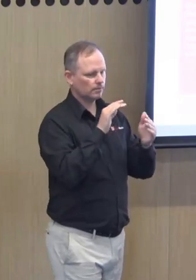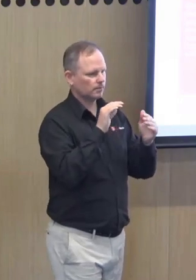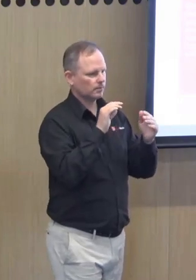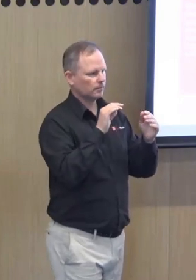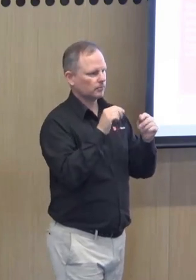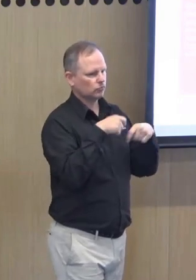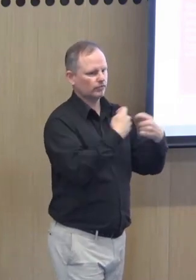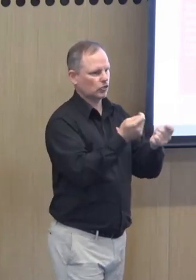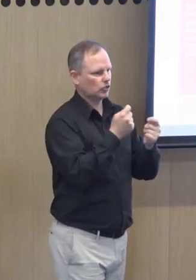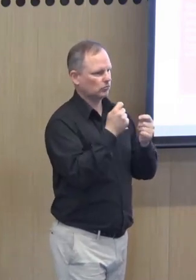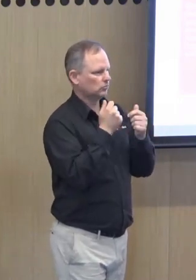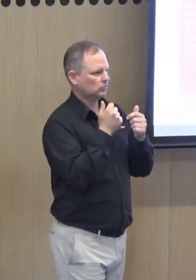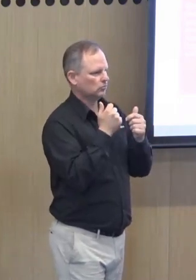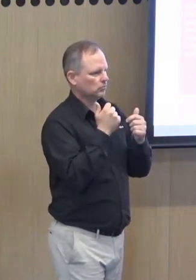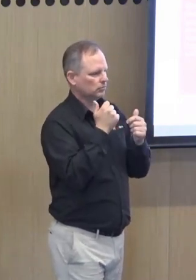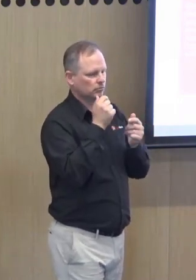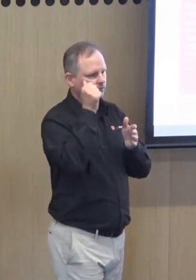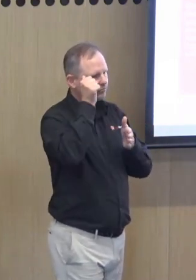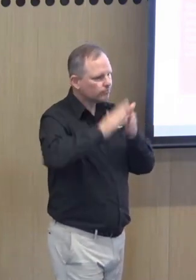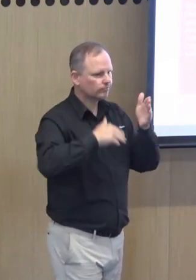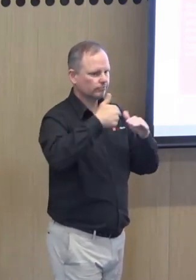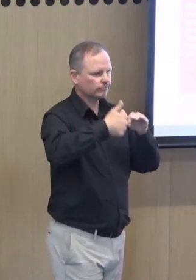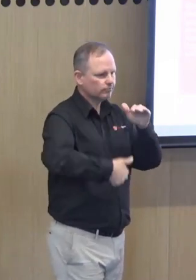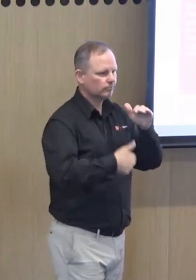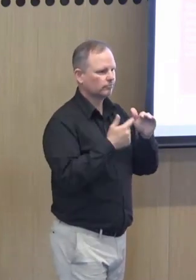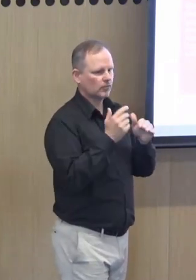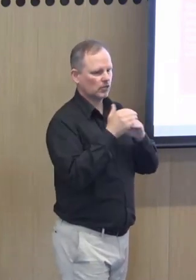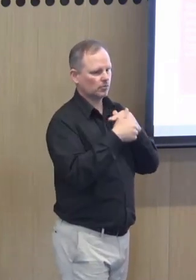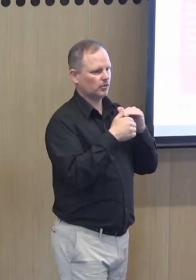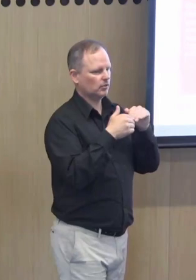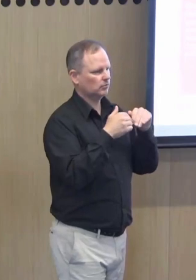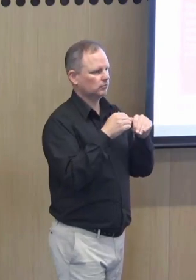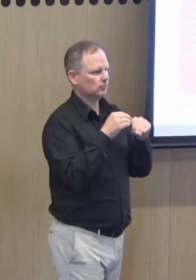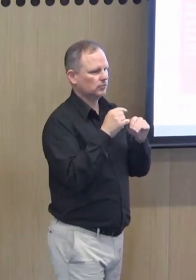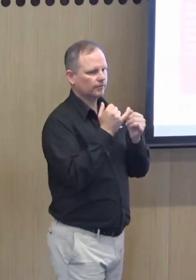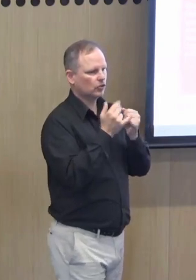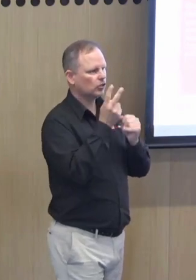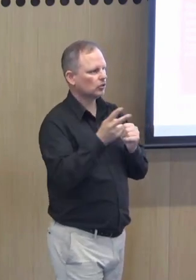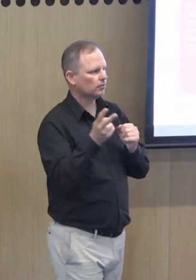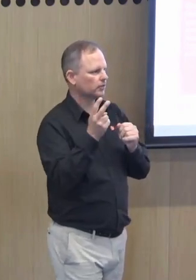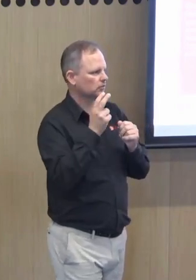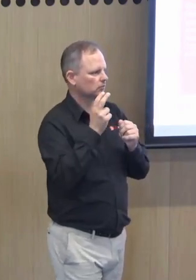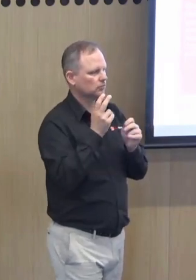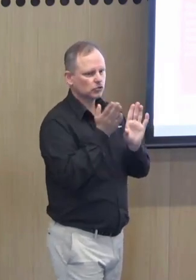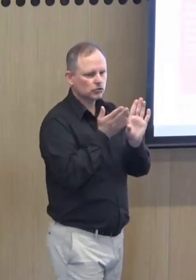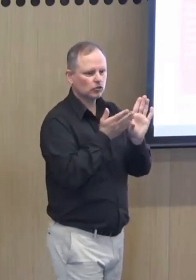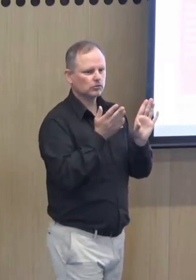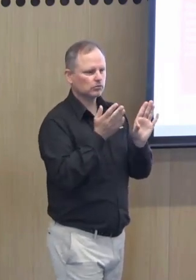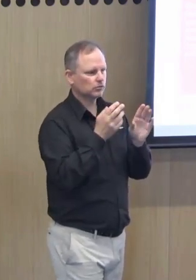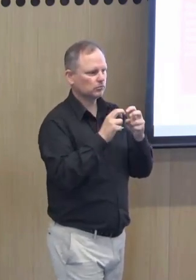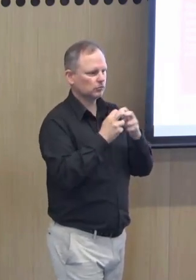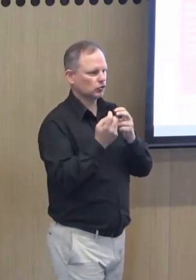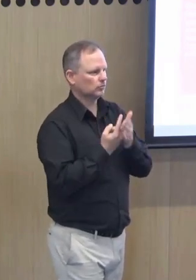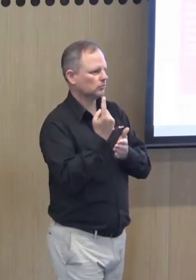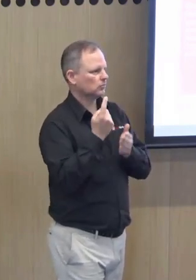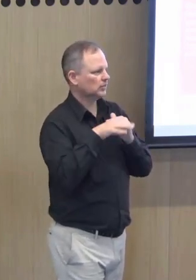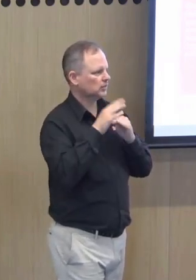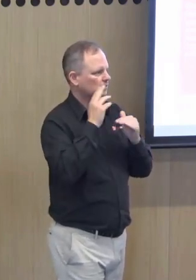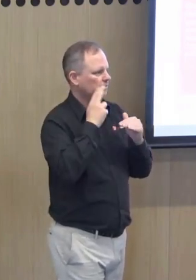that. So having more experience about that space and consider that when providing supports and